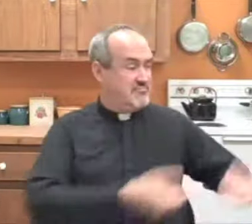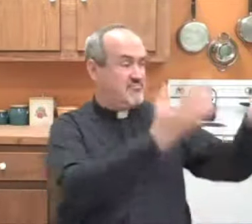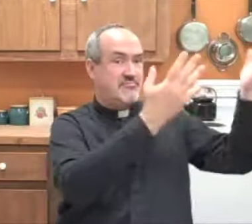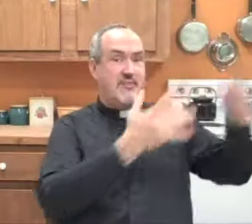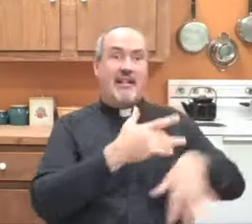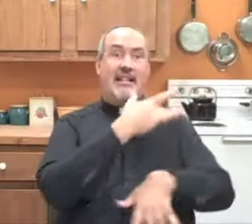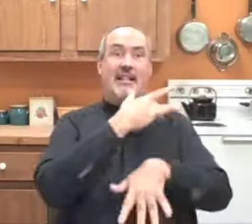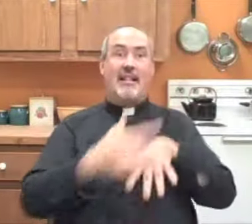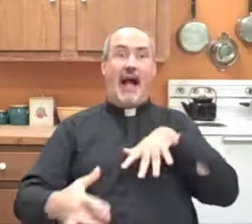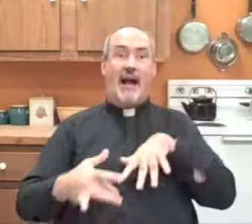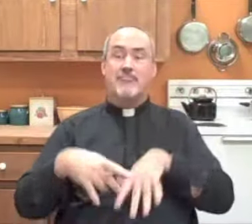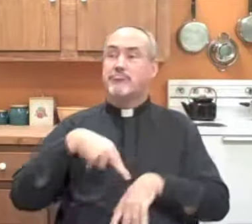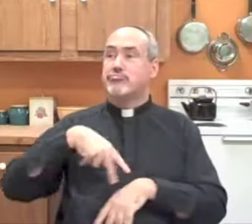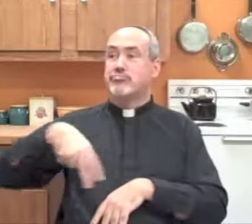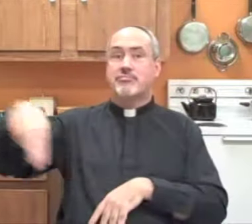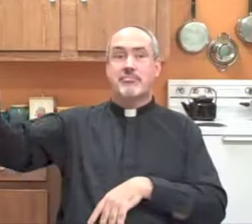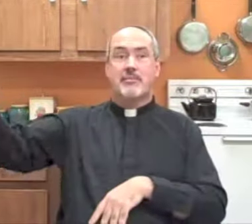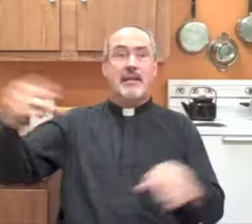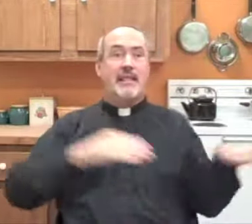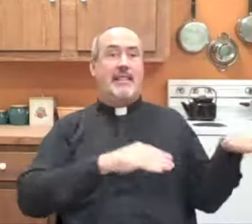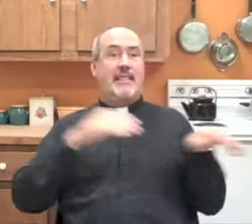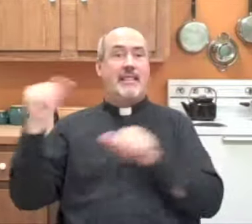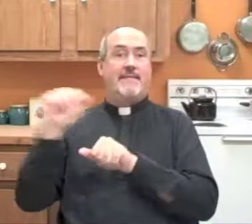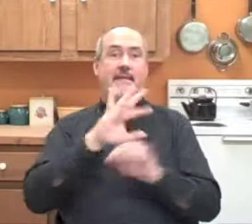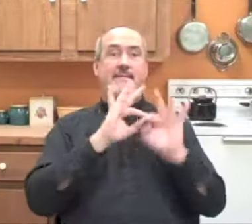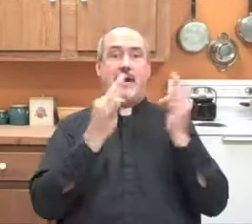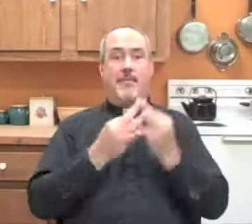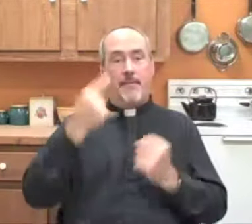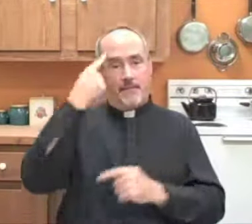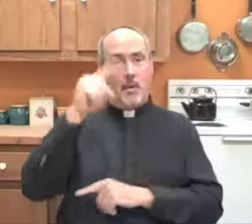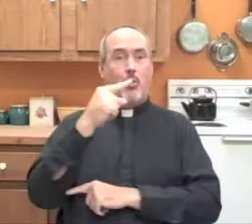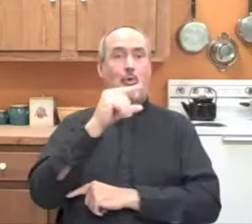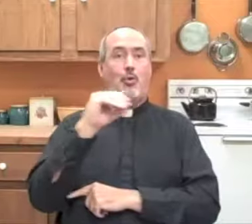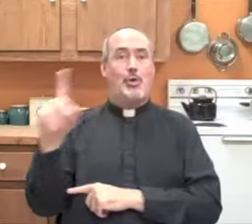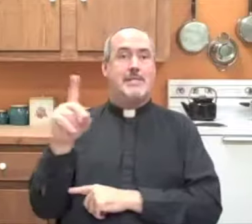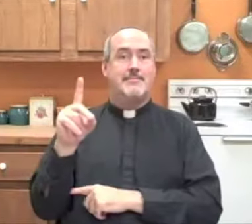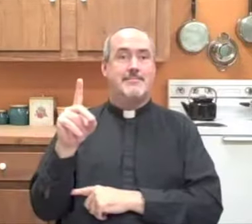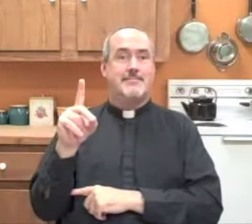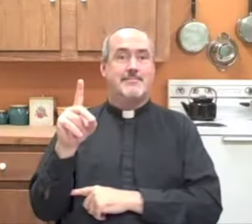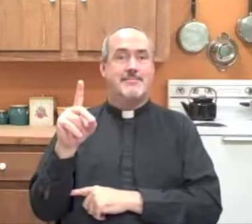Francis took off all of his clothes, and naked he walked out of his family for life.